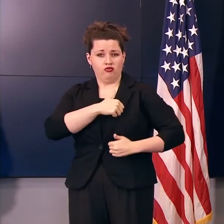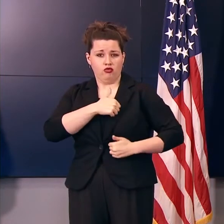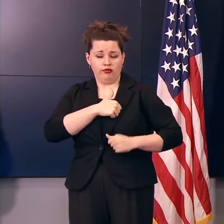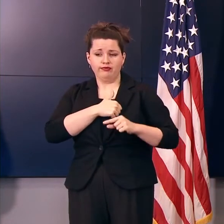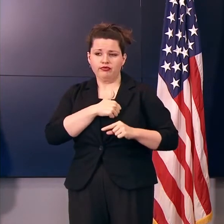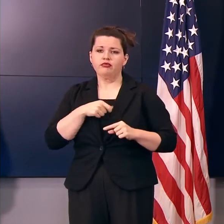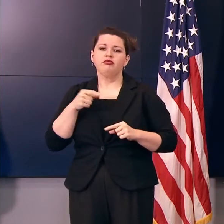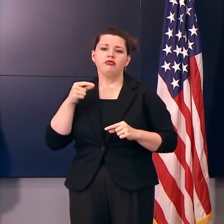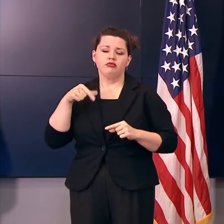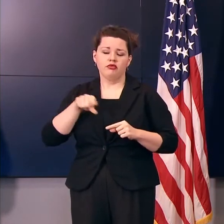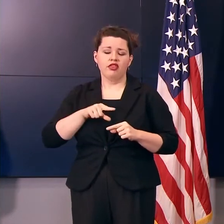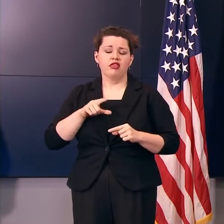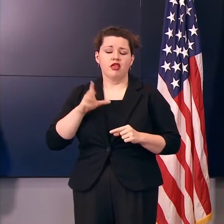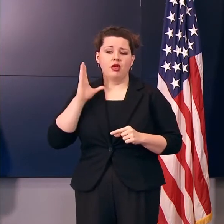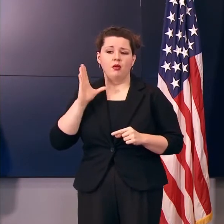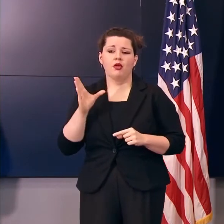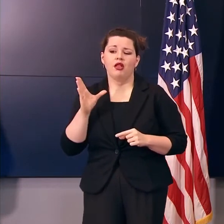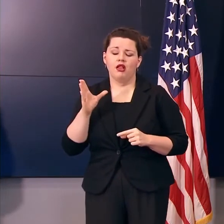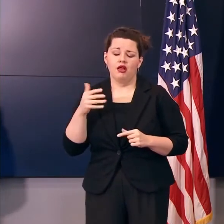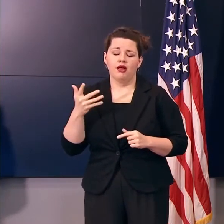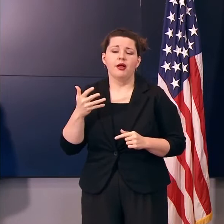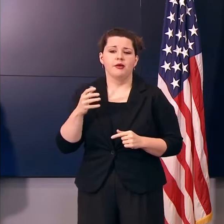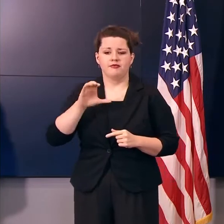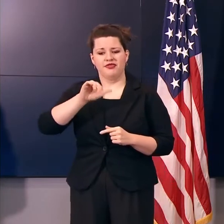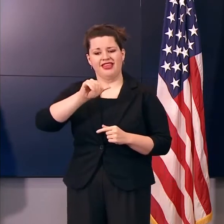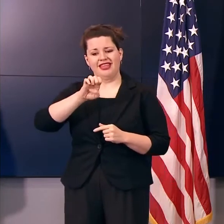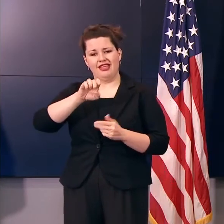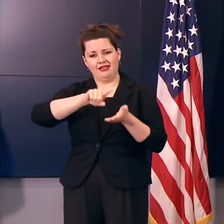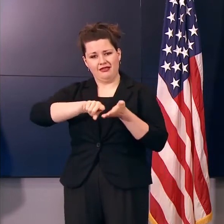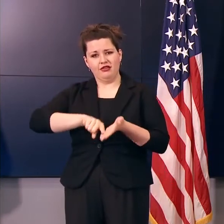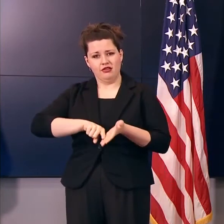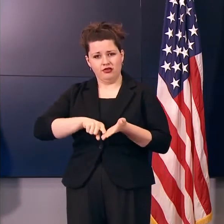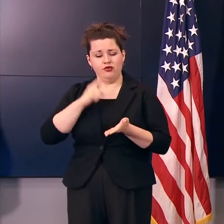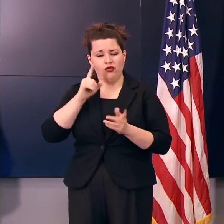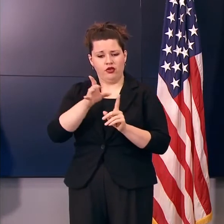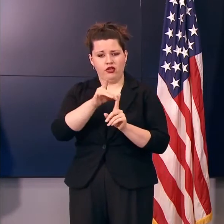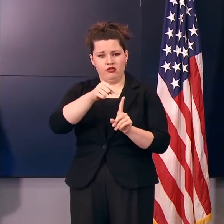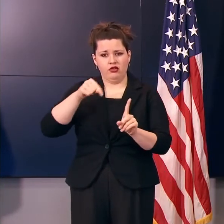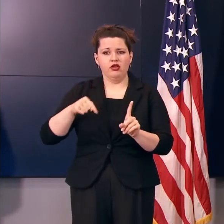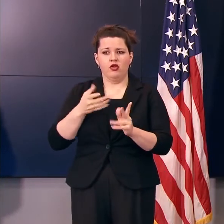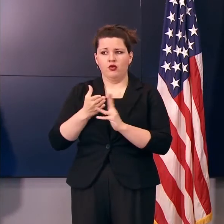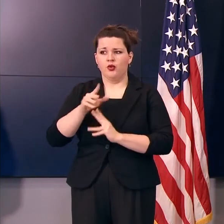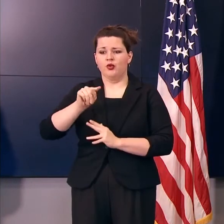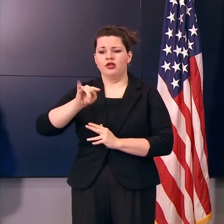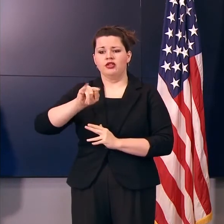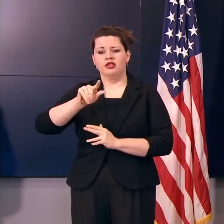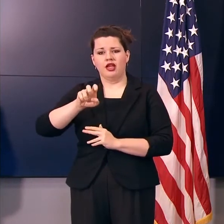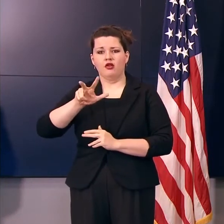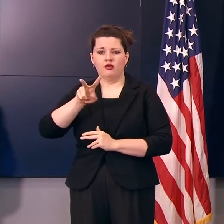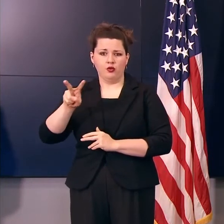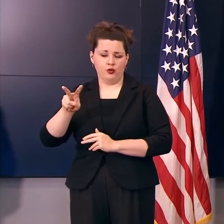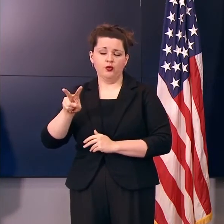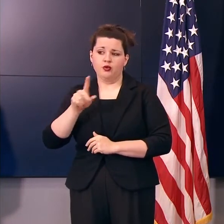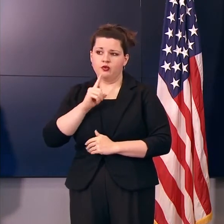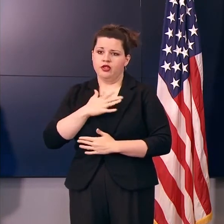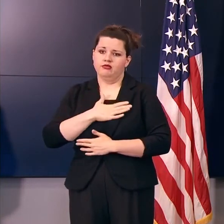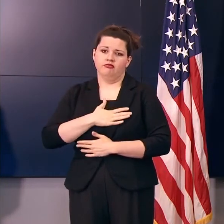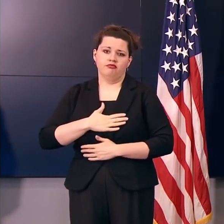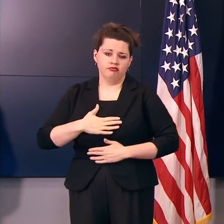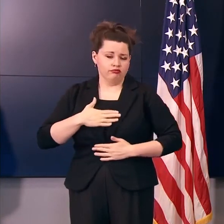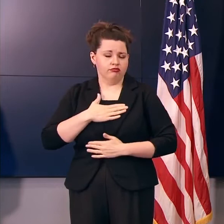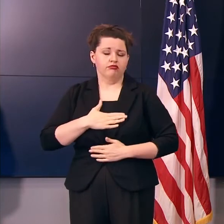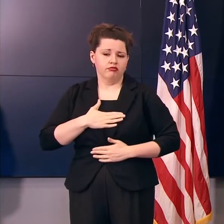will be doing the case investigation and the contact tracing through the Title 32. So we're very, very appreciative